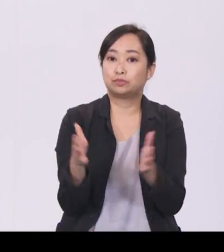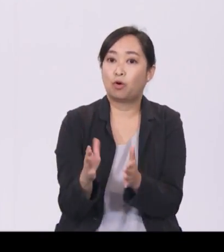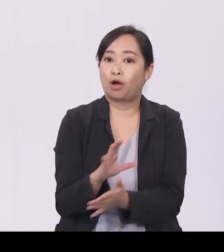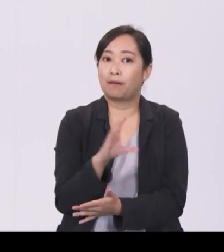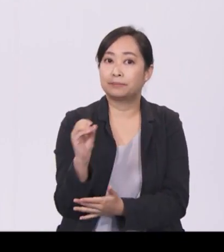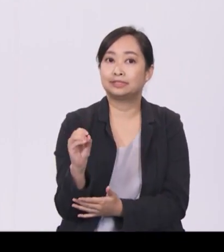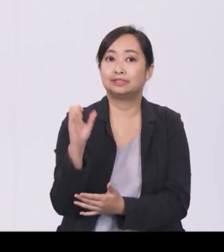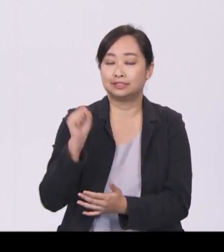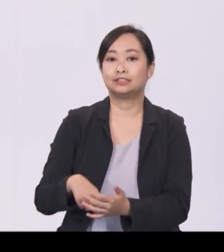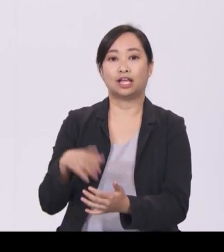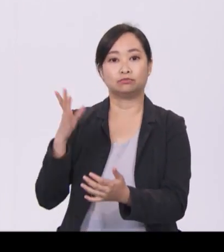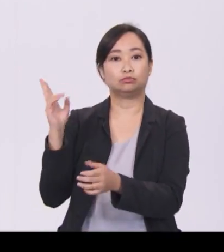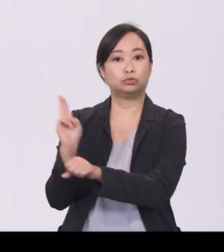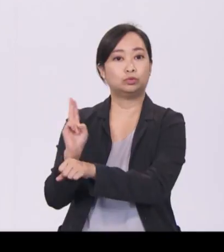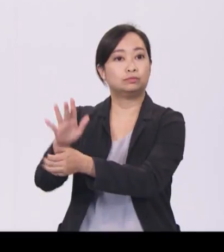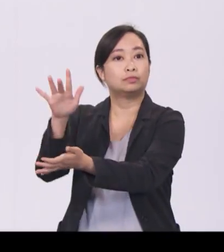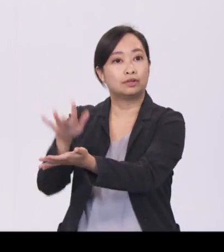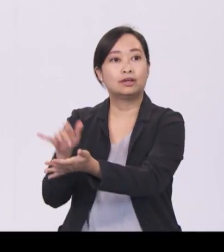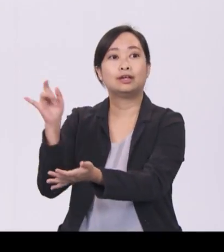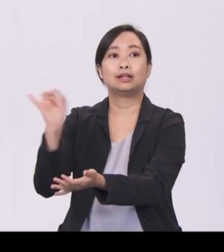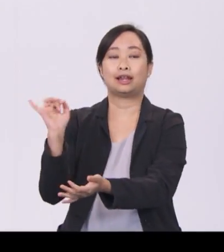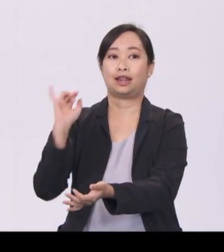to build capabilities and grow their businesses.